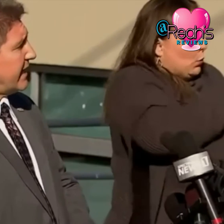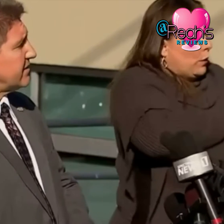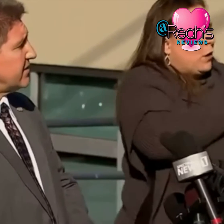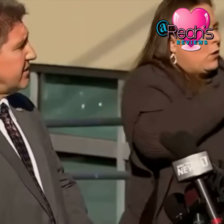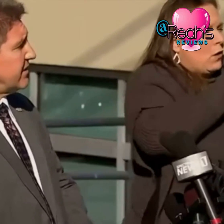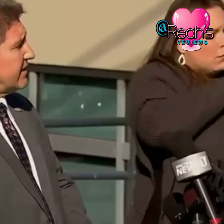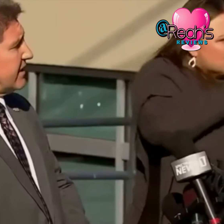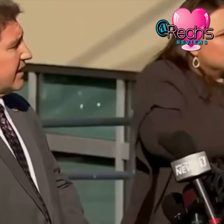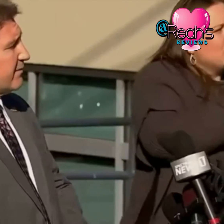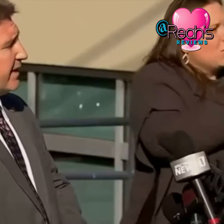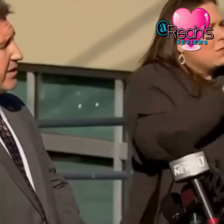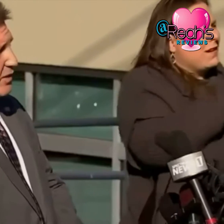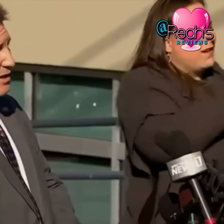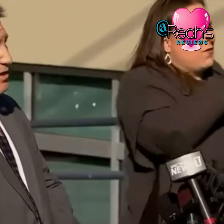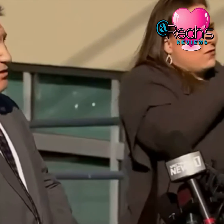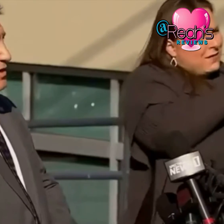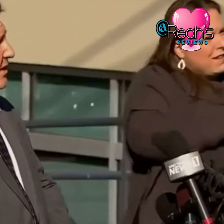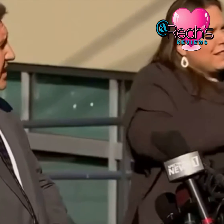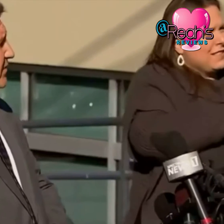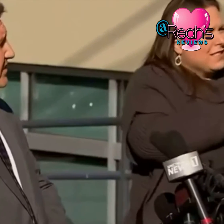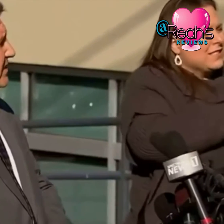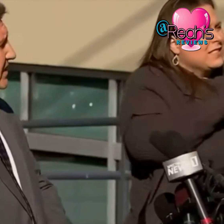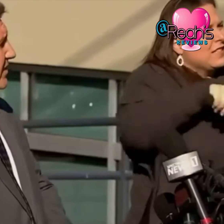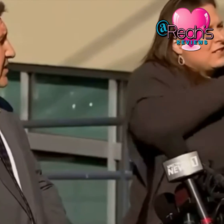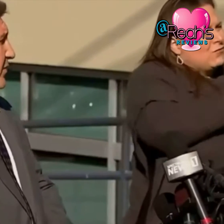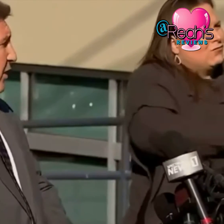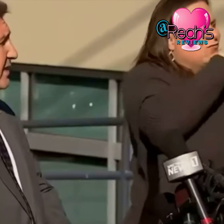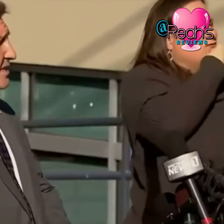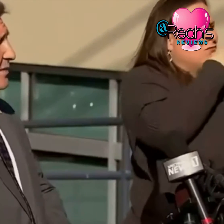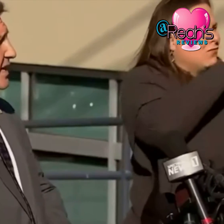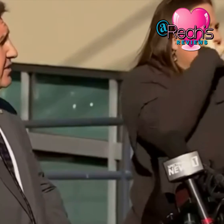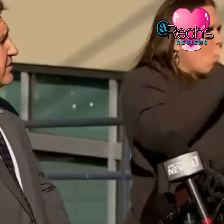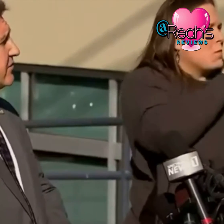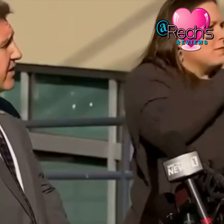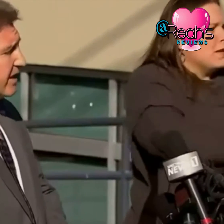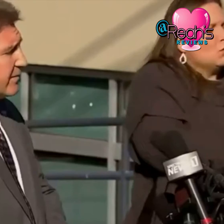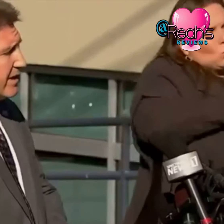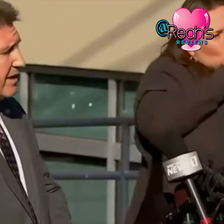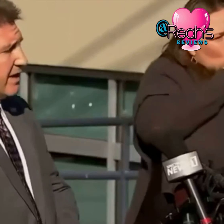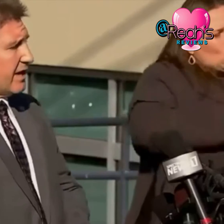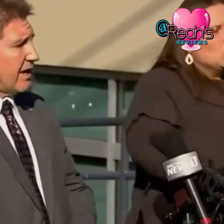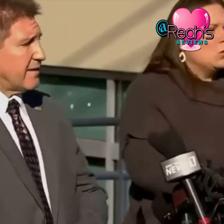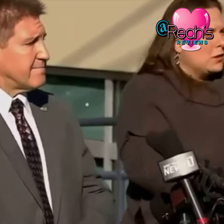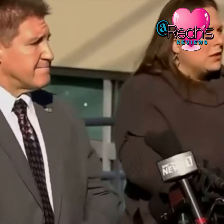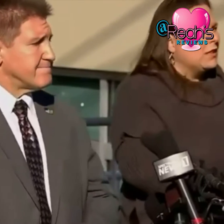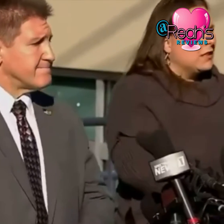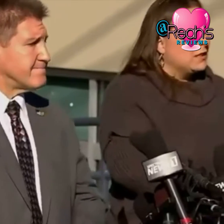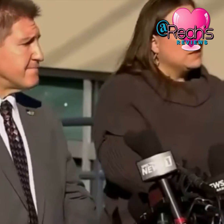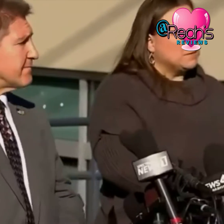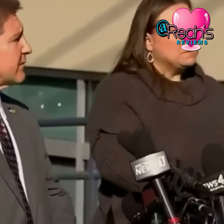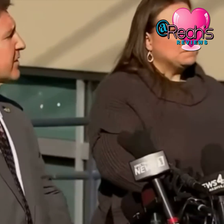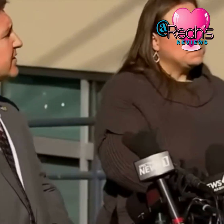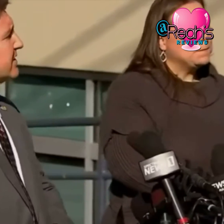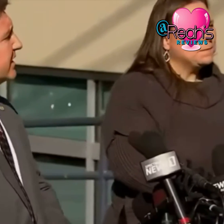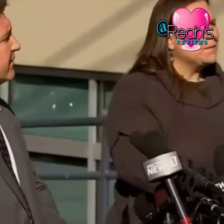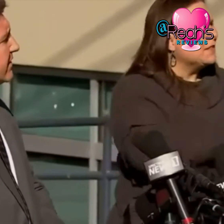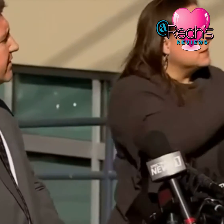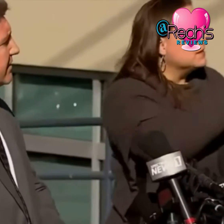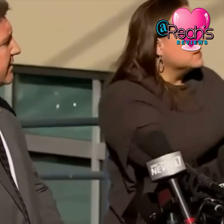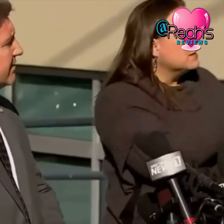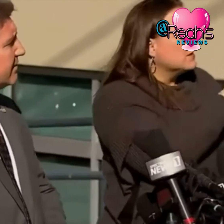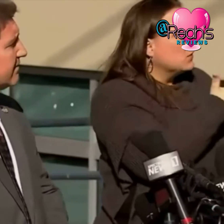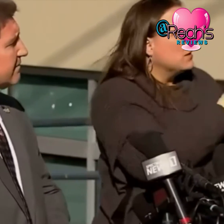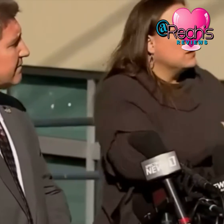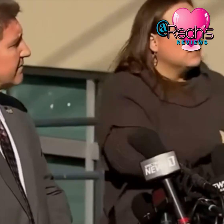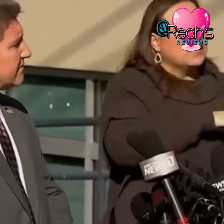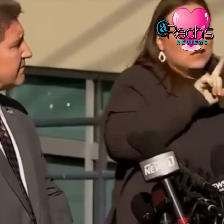behavioral analysis unit uh back at quantico they are experts in this area so we hope to get some answers through them um i'm sorry what's the second part